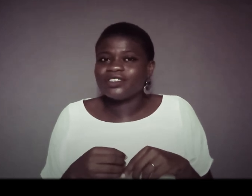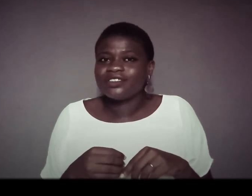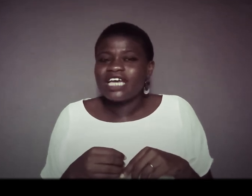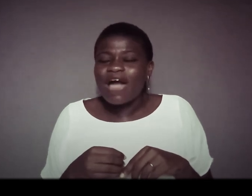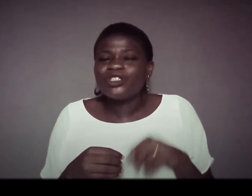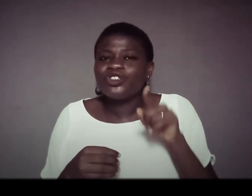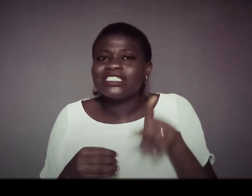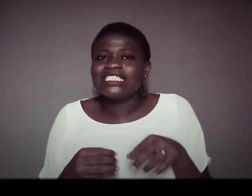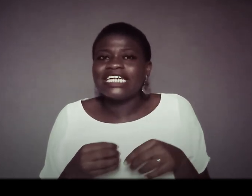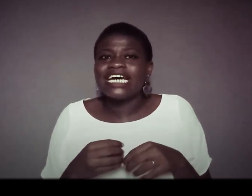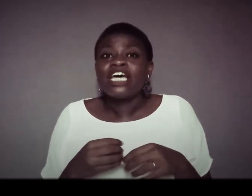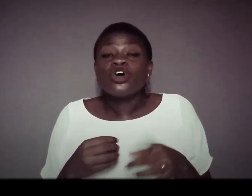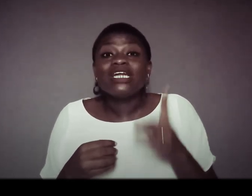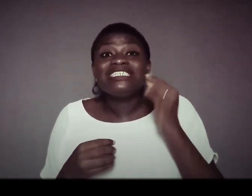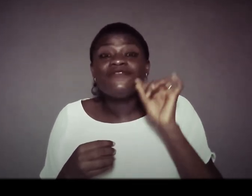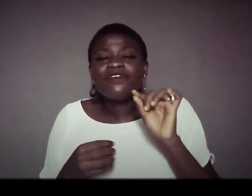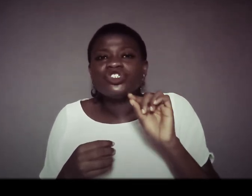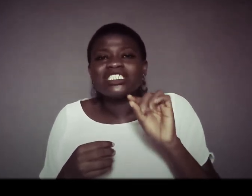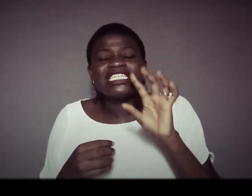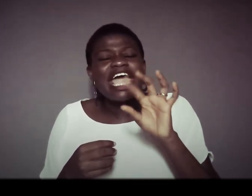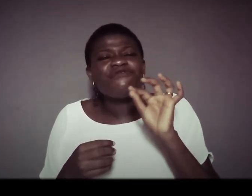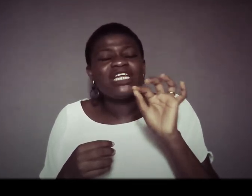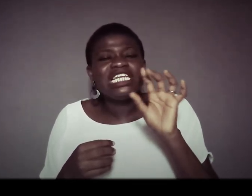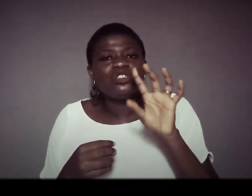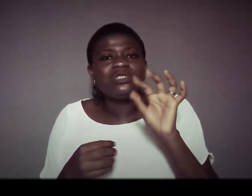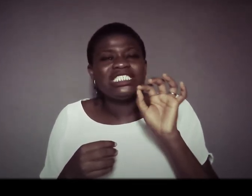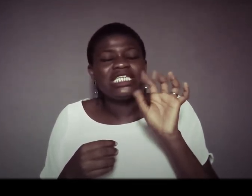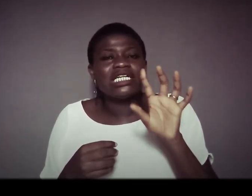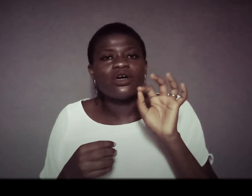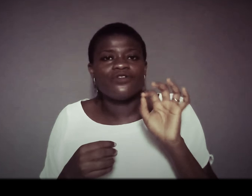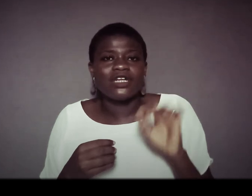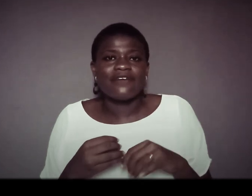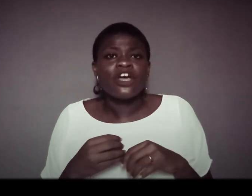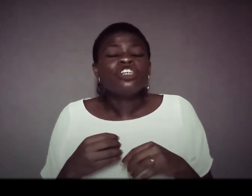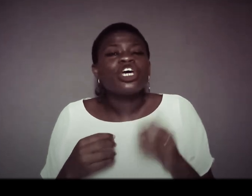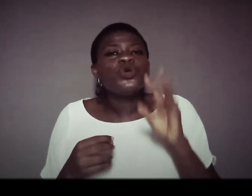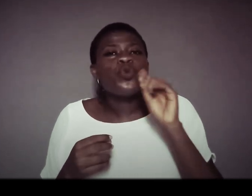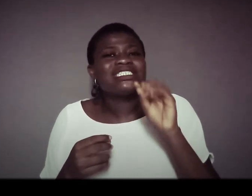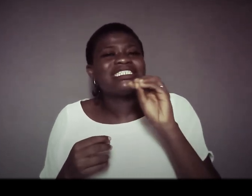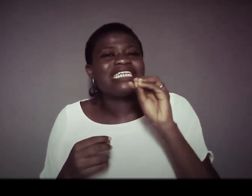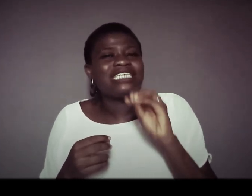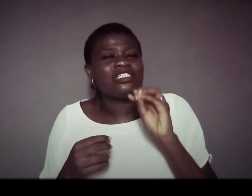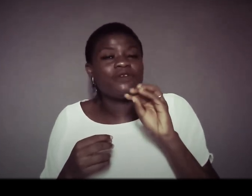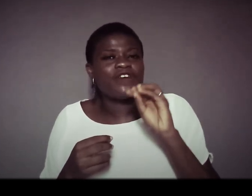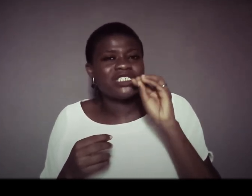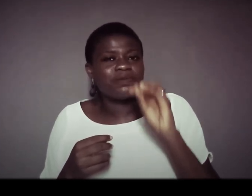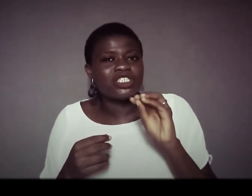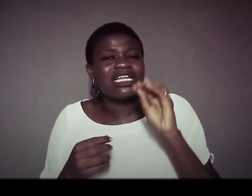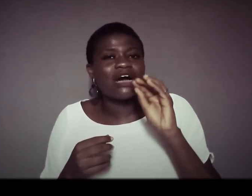i want you to understand that god is very interested in every little detail of your life so he wants that day to be very special and